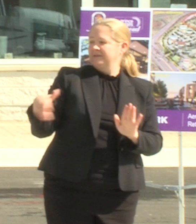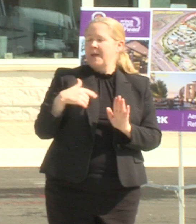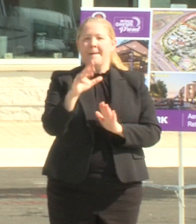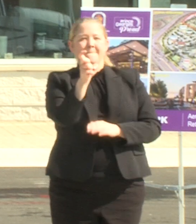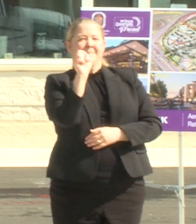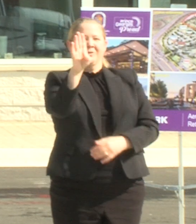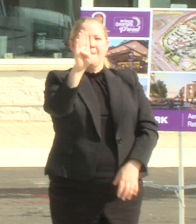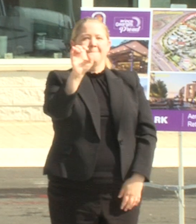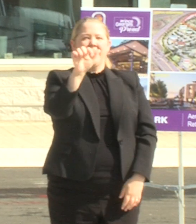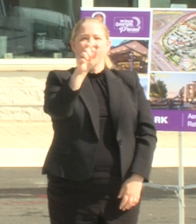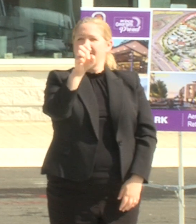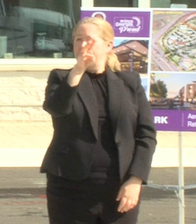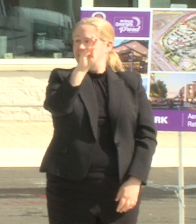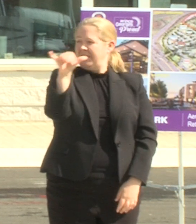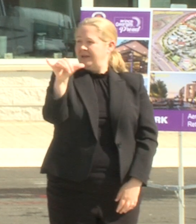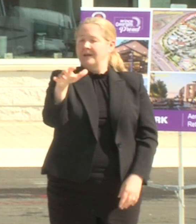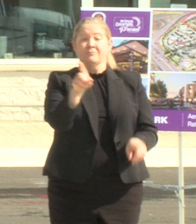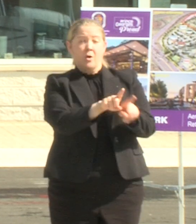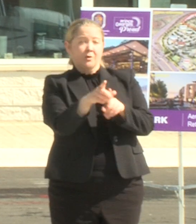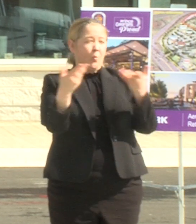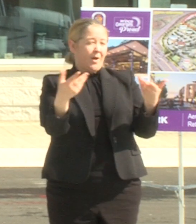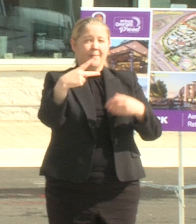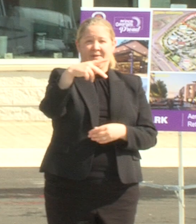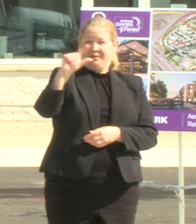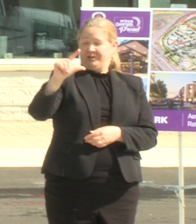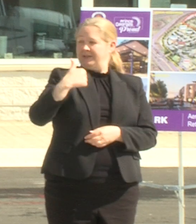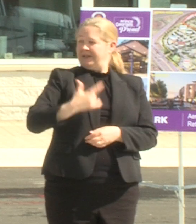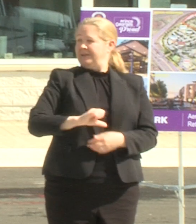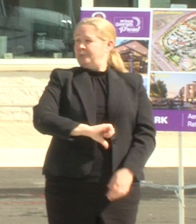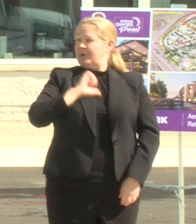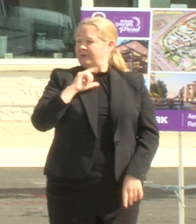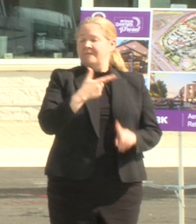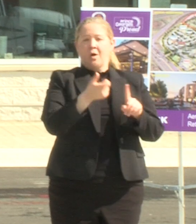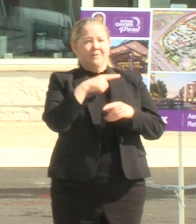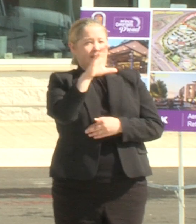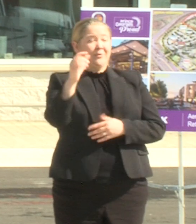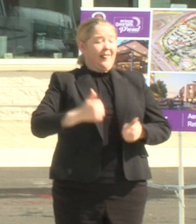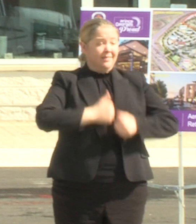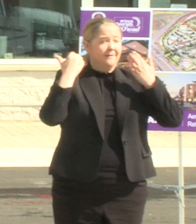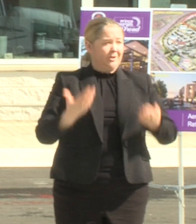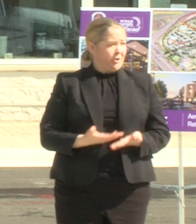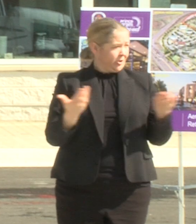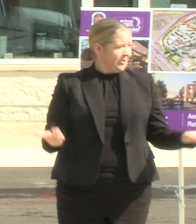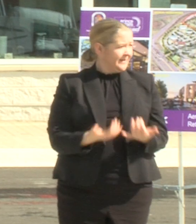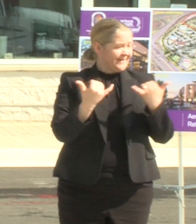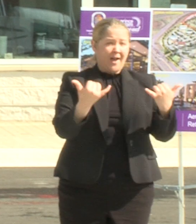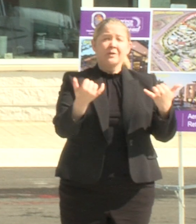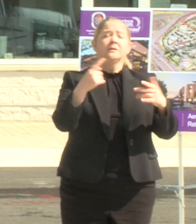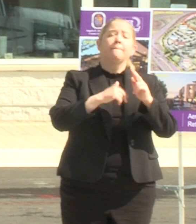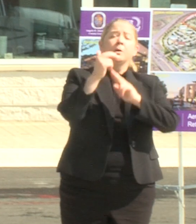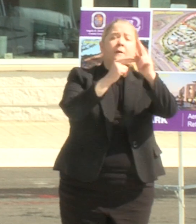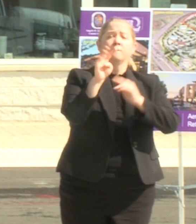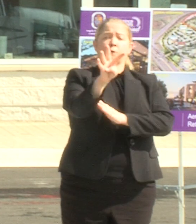who is by the way also what Prince George's proud he's from Prince George's county and he lives here now is building 400